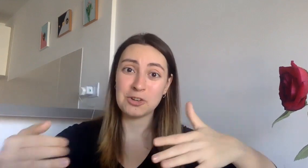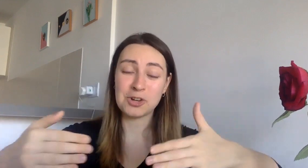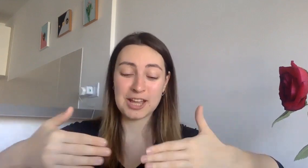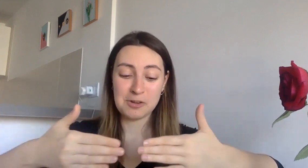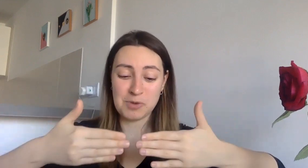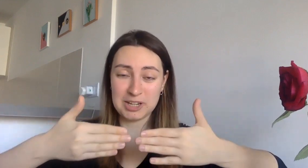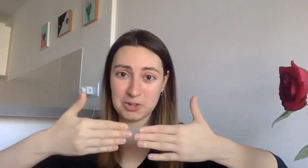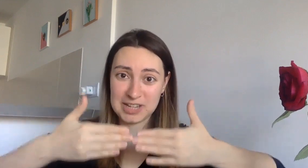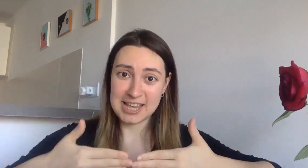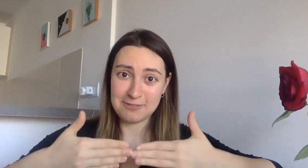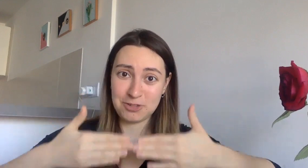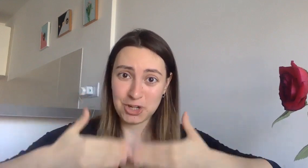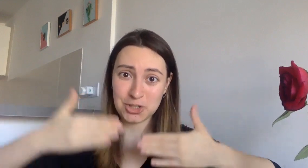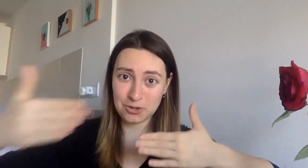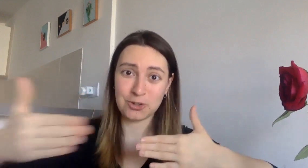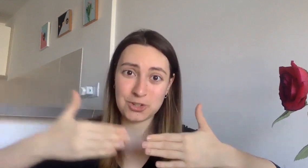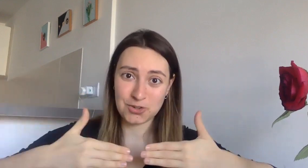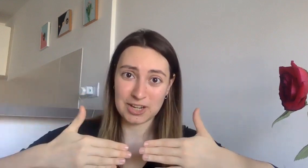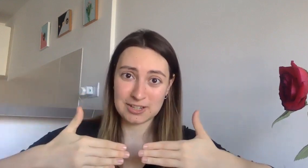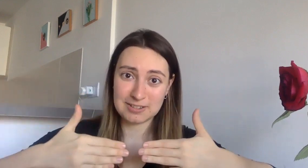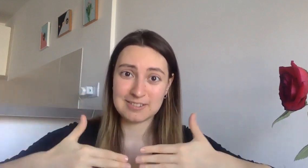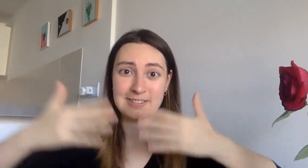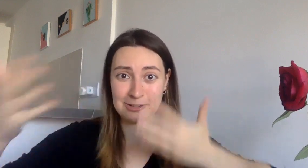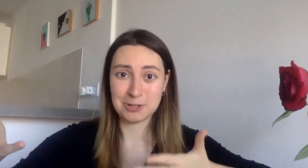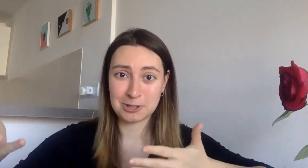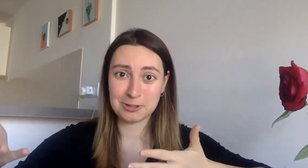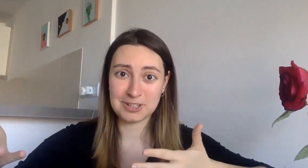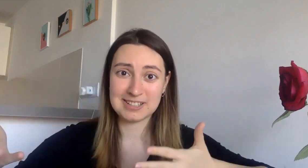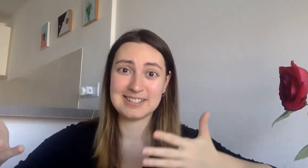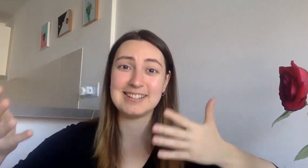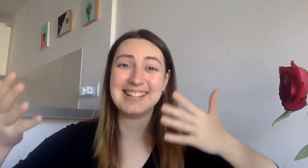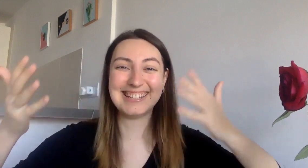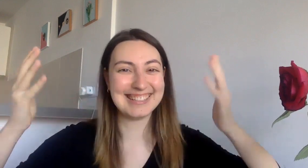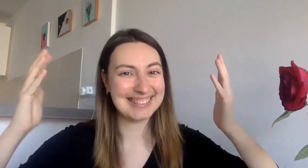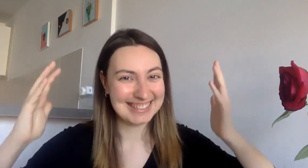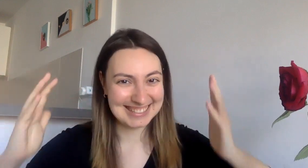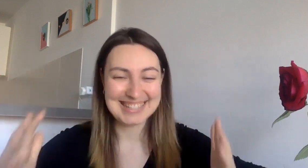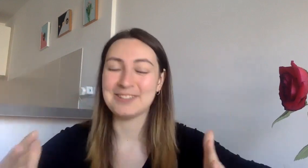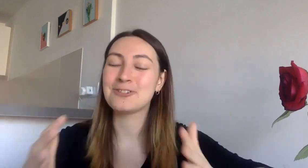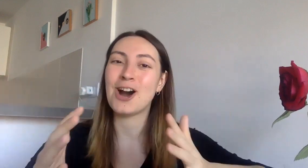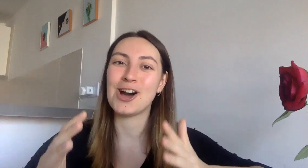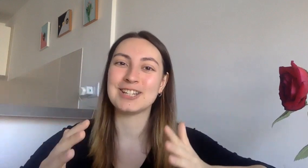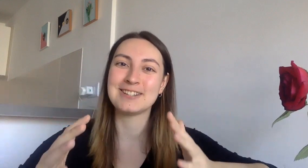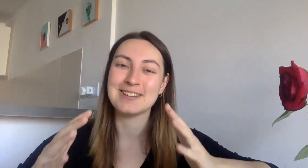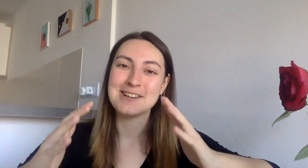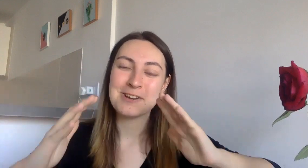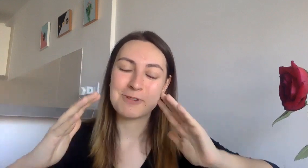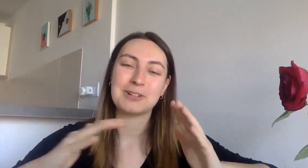when you leave just across the street of a school you can't well